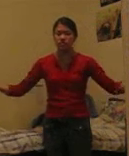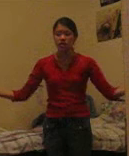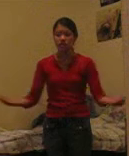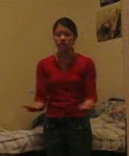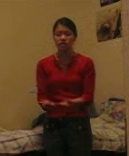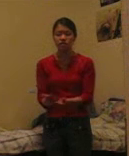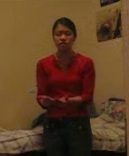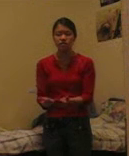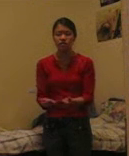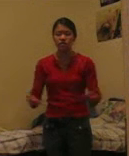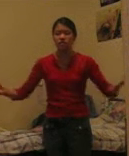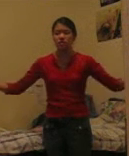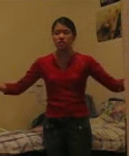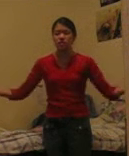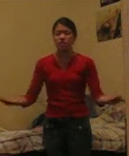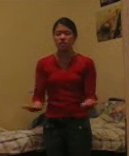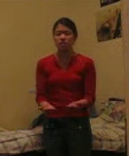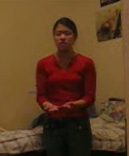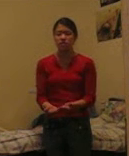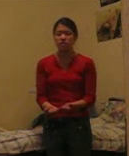here, here.